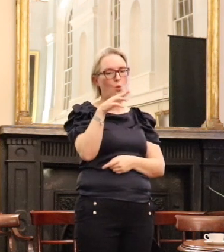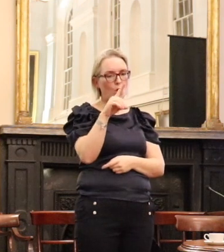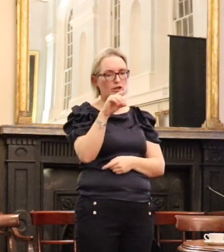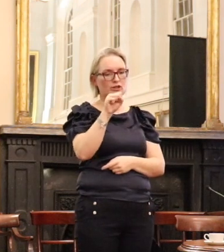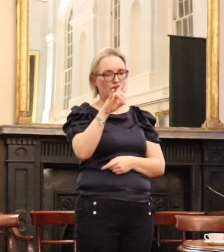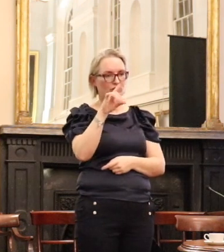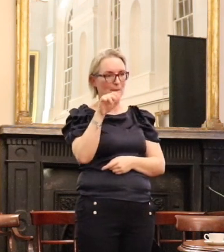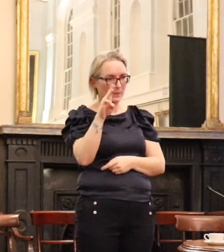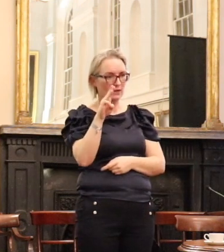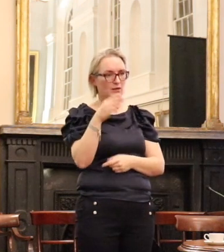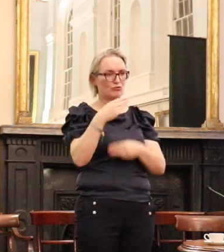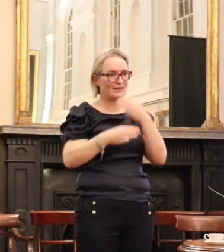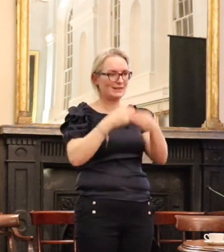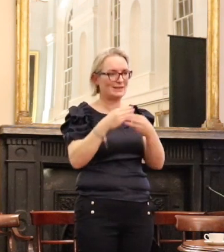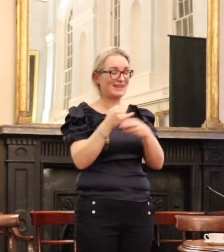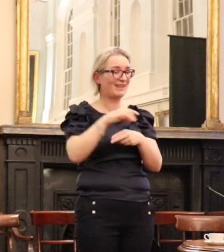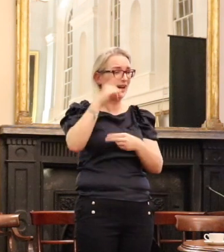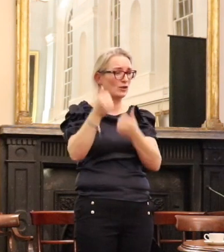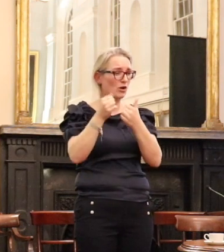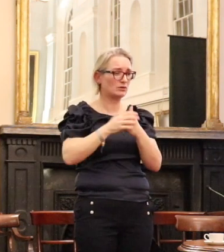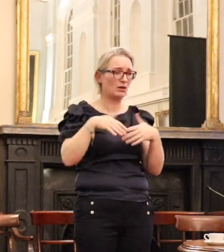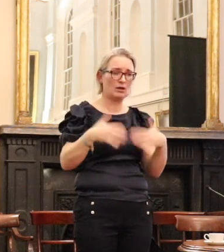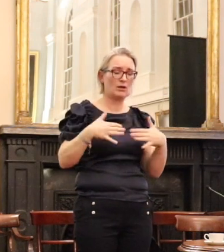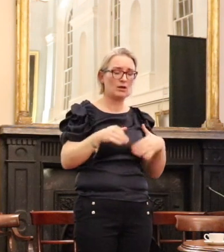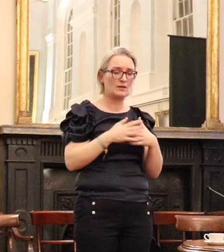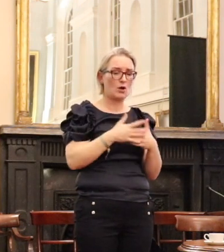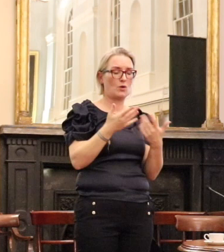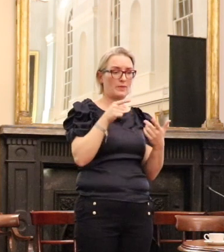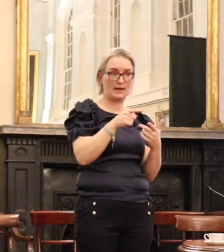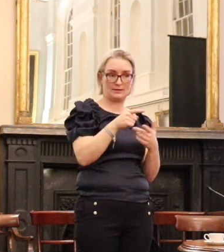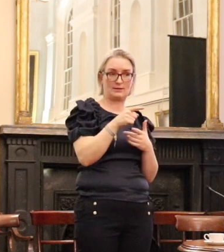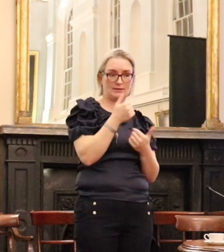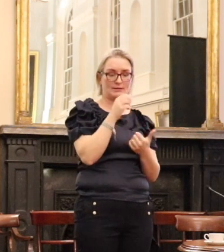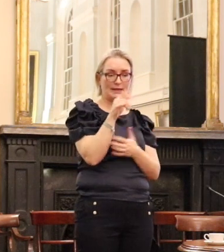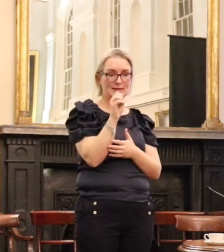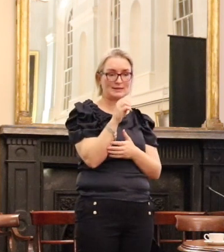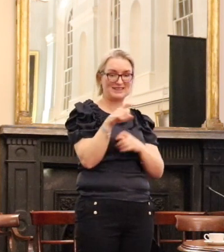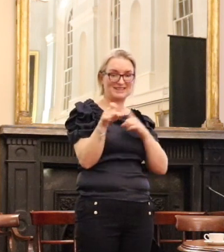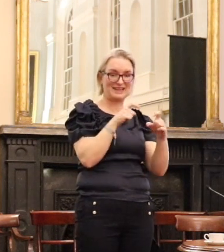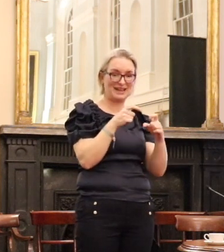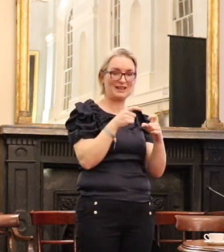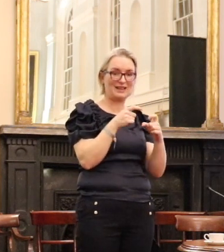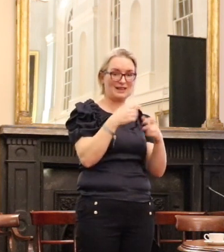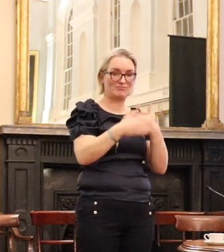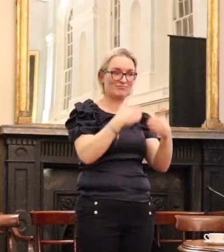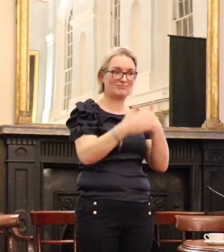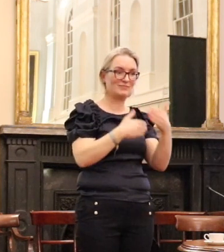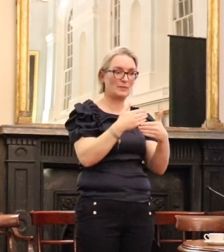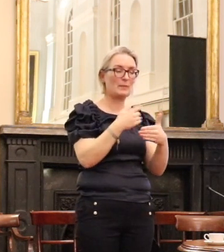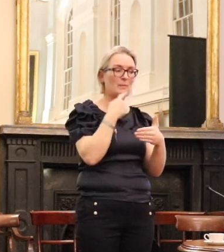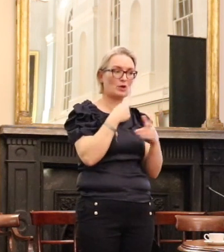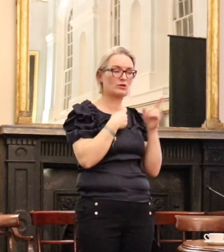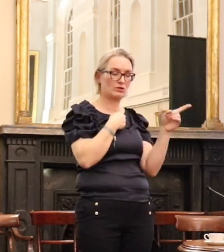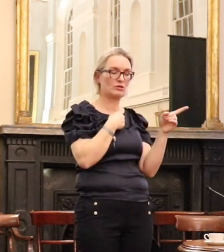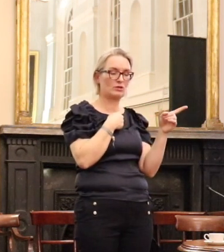of the hybrid that's the case then in fact still is in his in being but